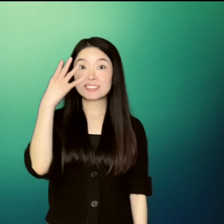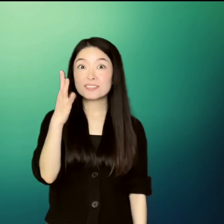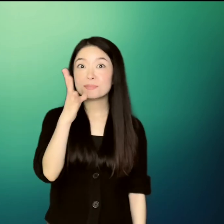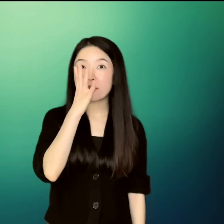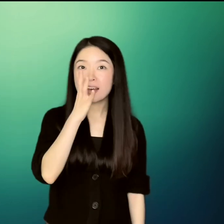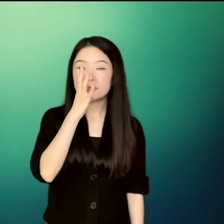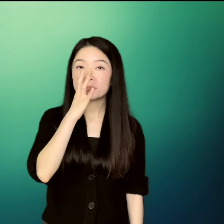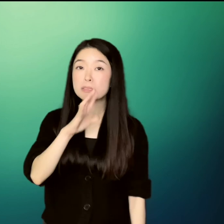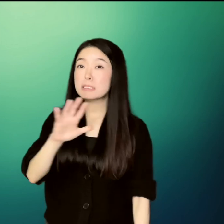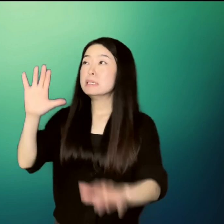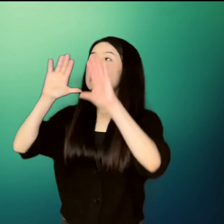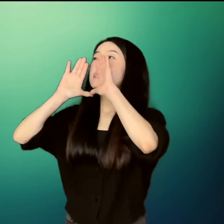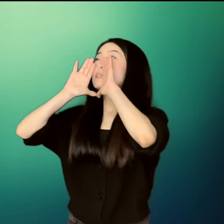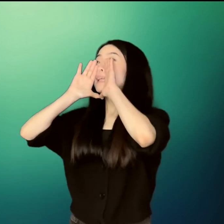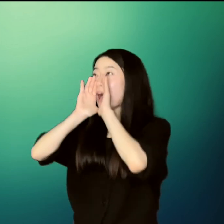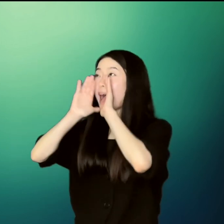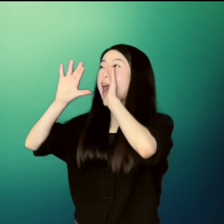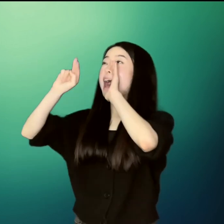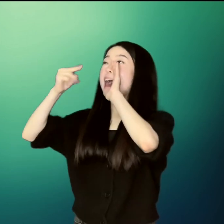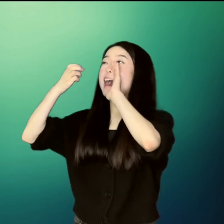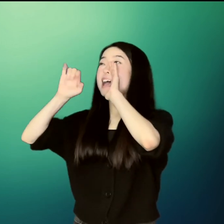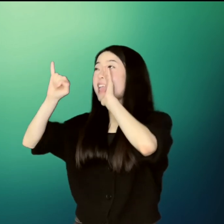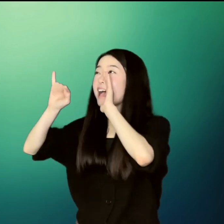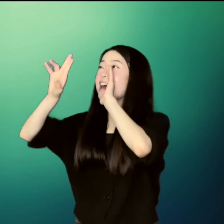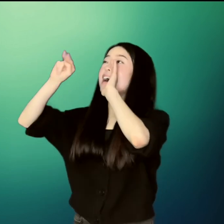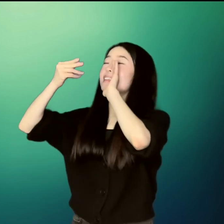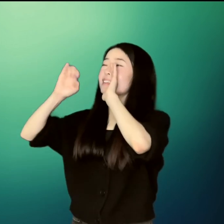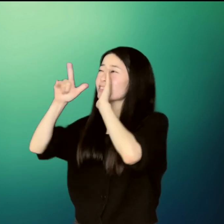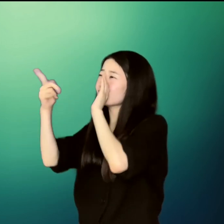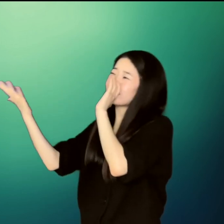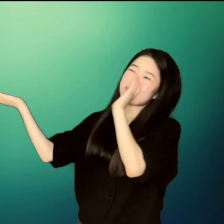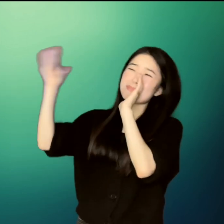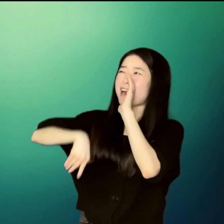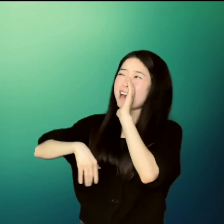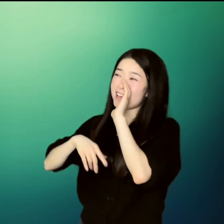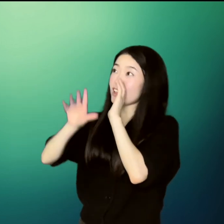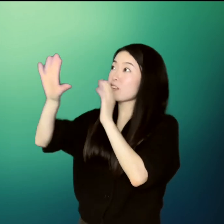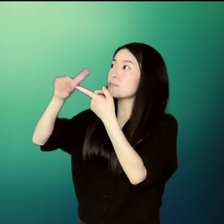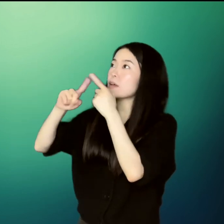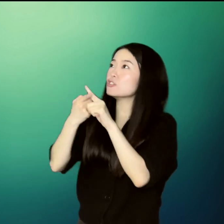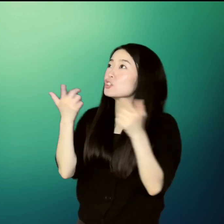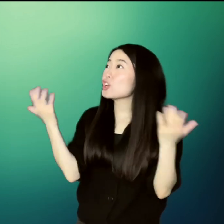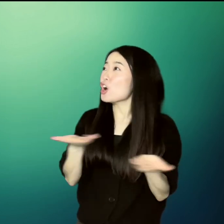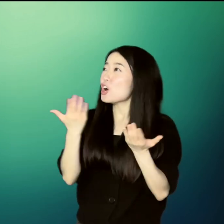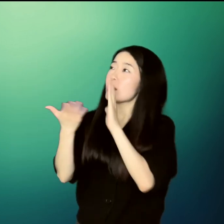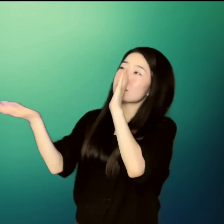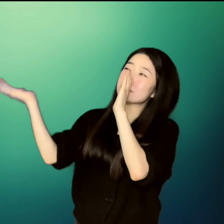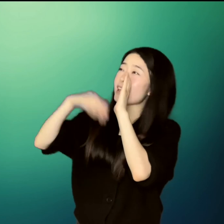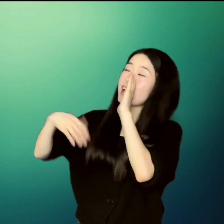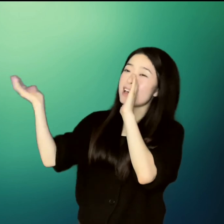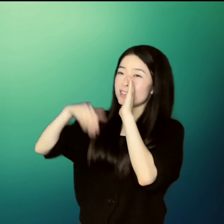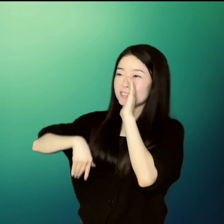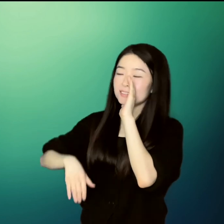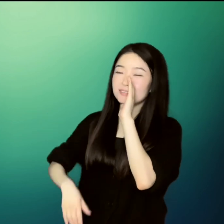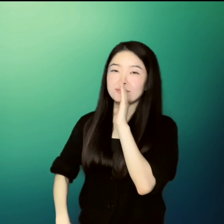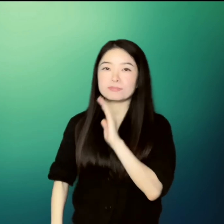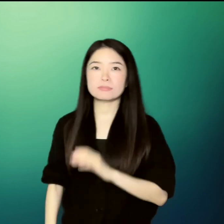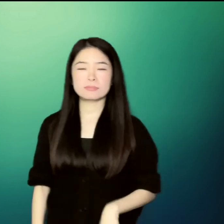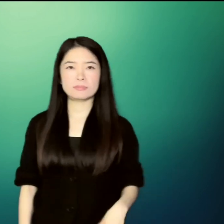Un He, Un He. Come downstairs. Mother called up to Un He. Your friend is